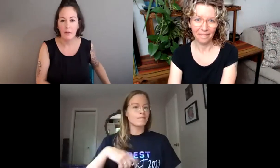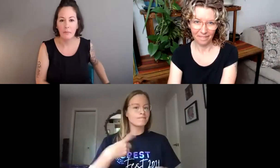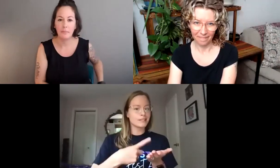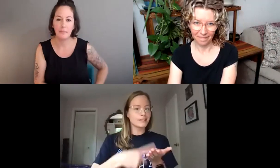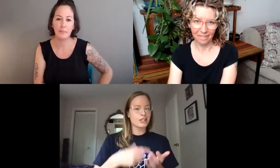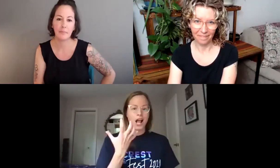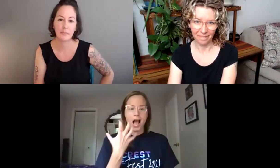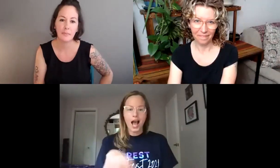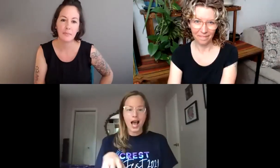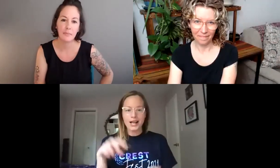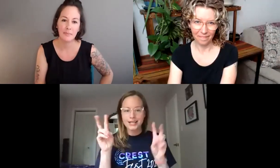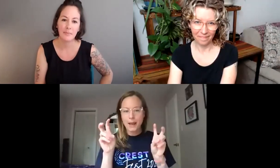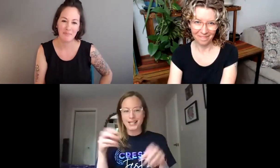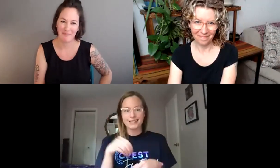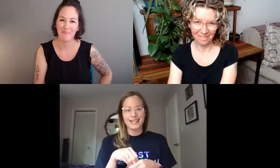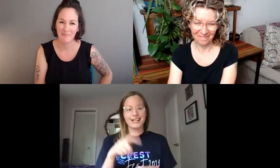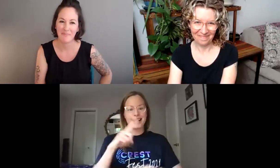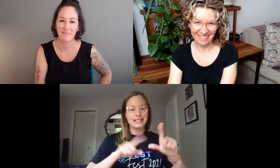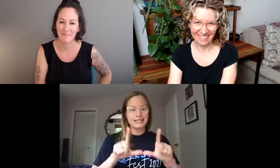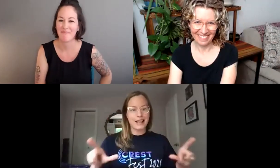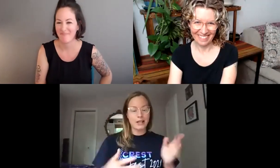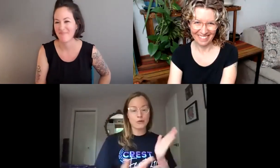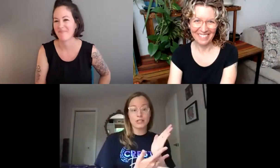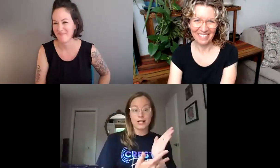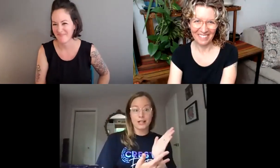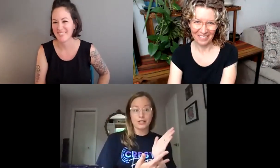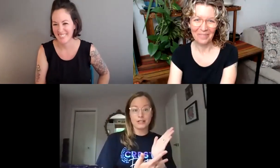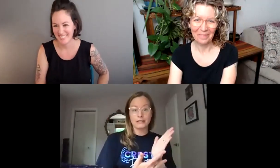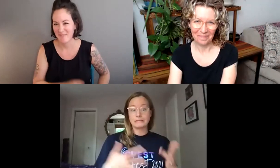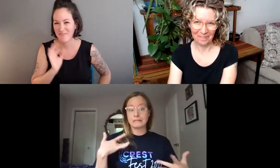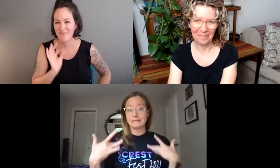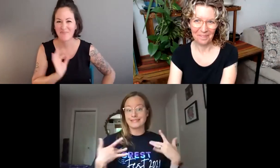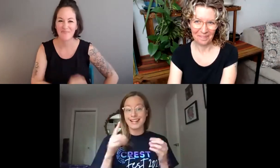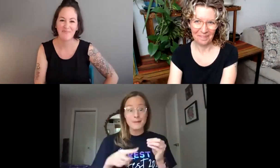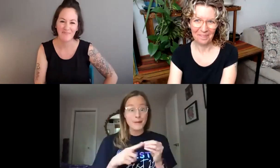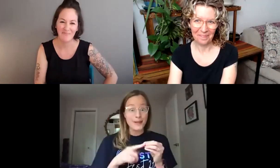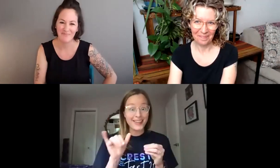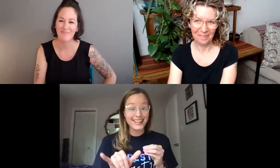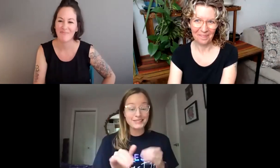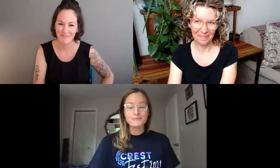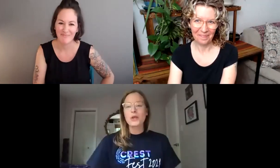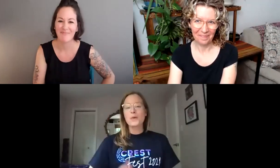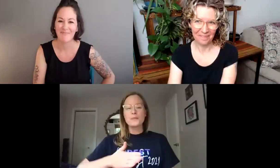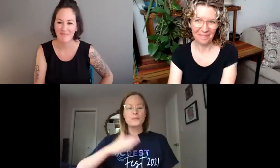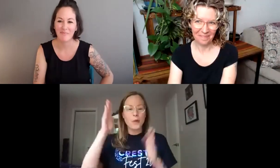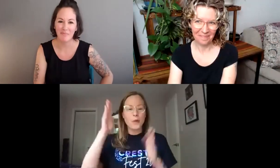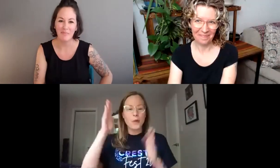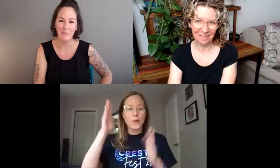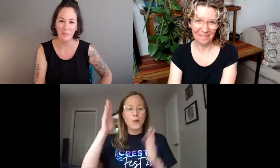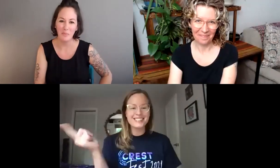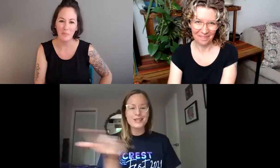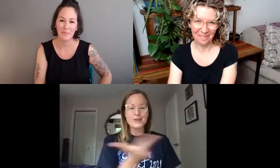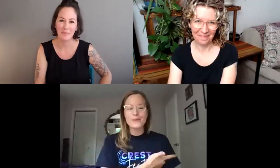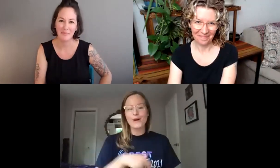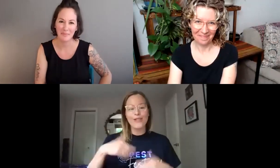there will be a few people joining for the hot topics in sign language technology panel, and